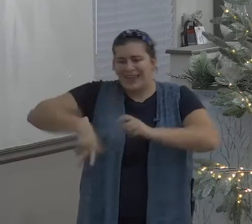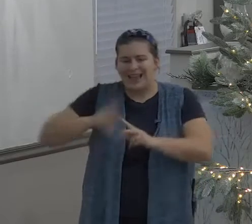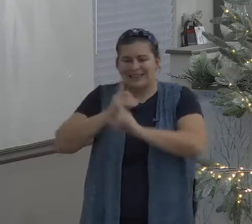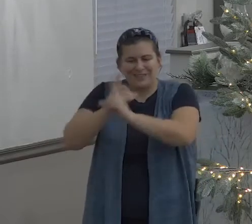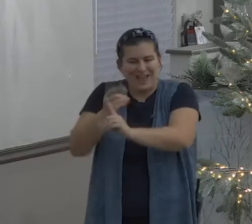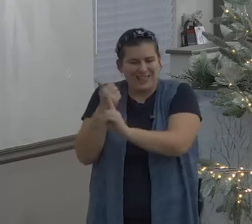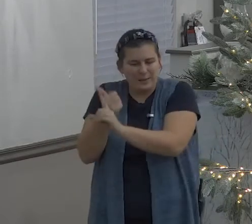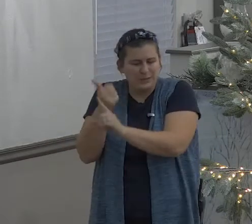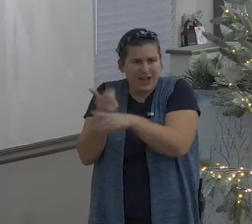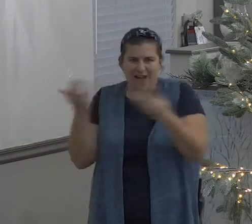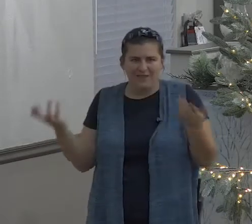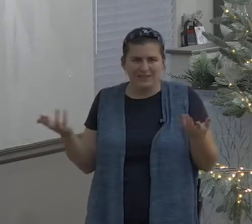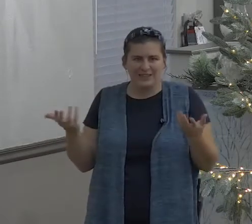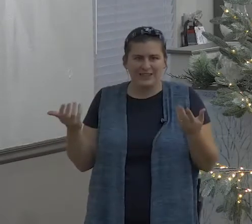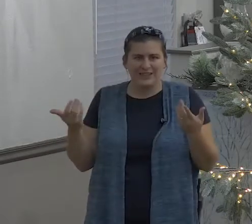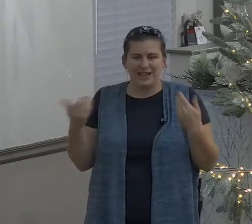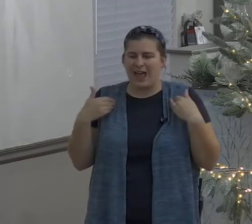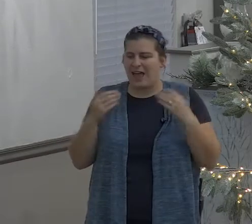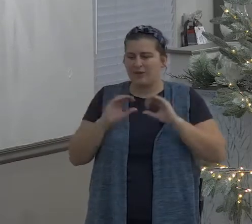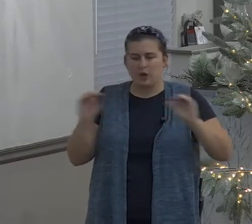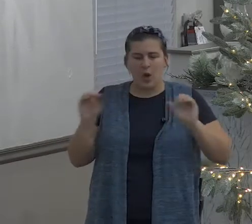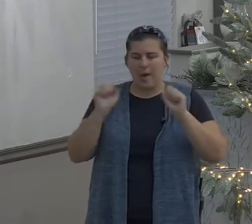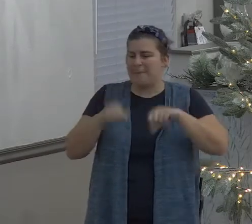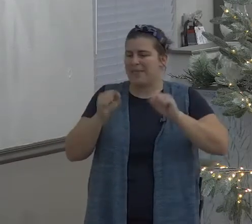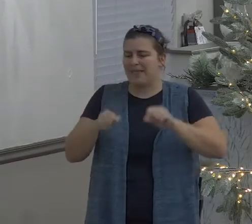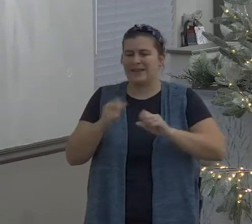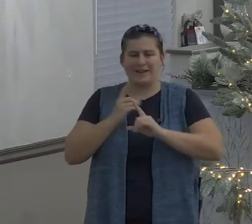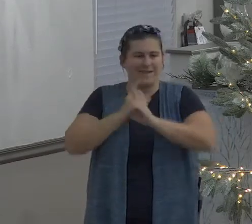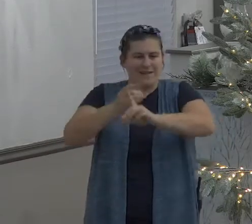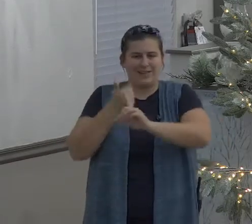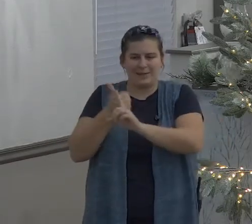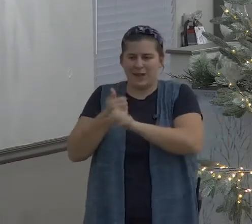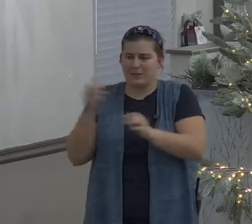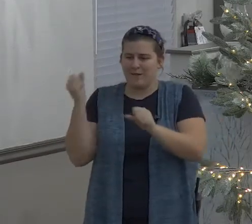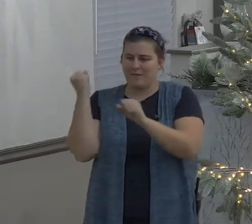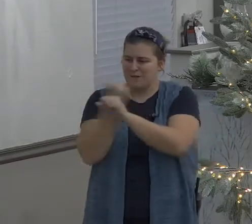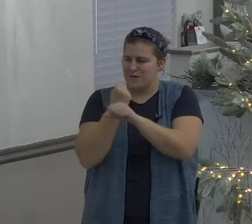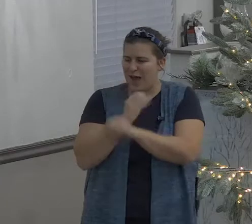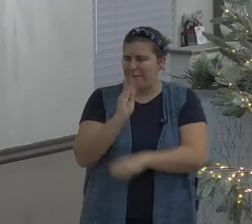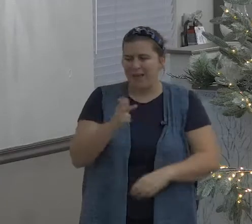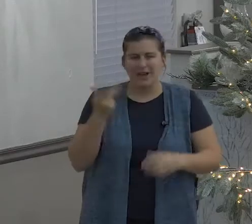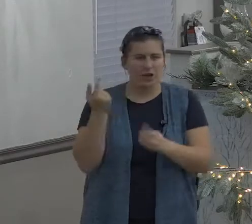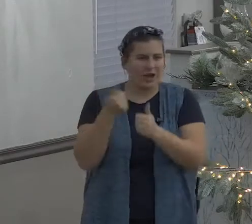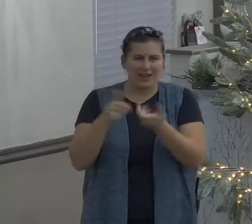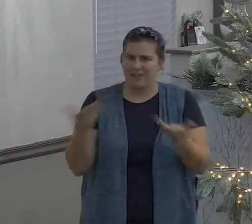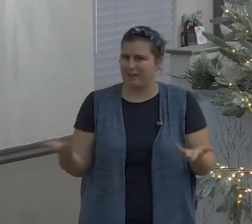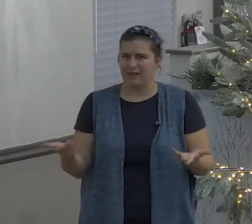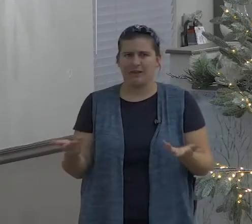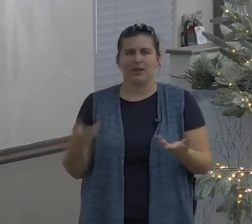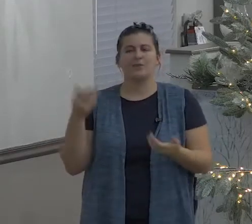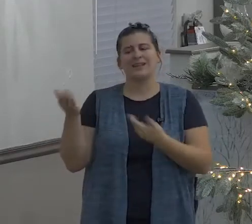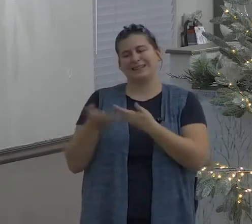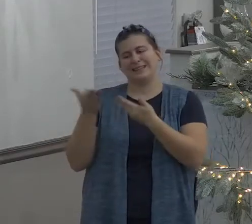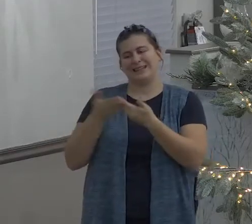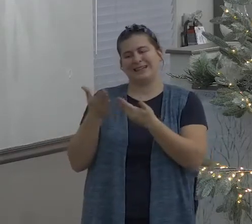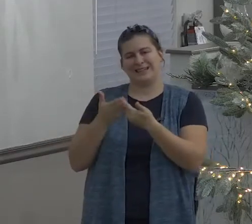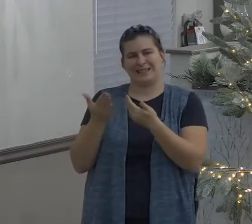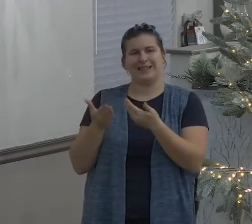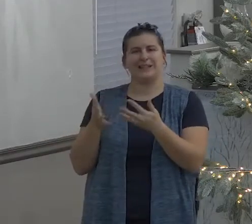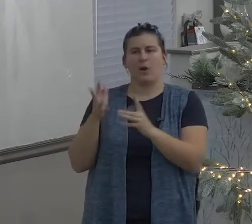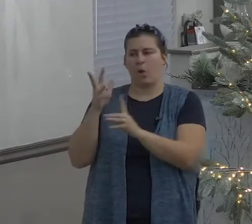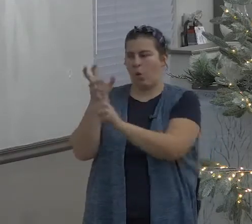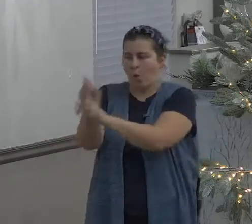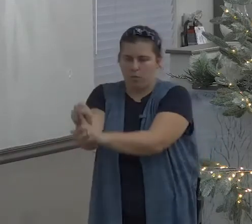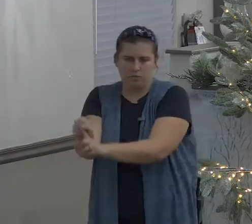went through the stockyards sheep are dumb sheep can't protect themselves they have no defense